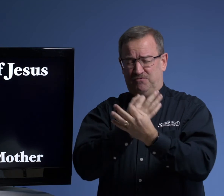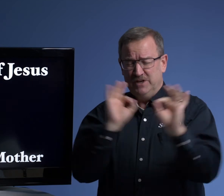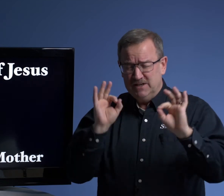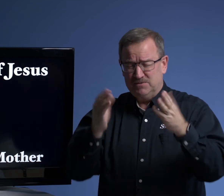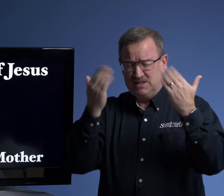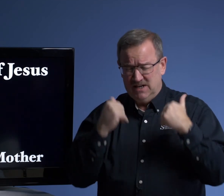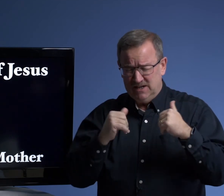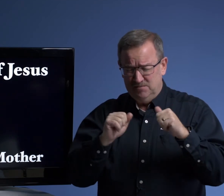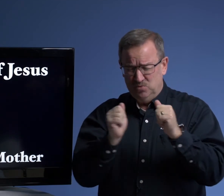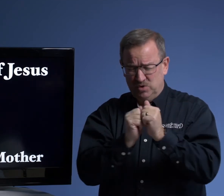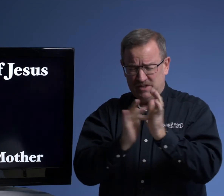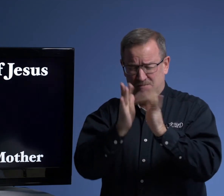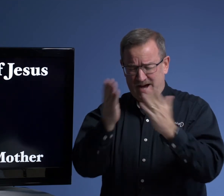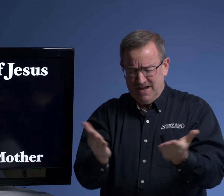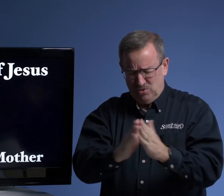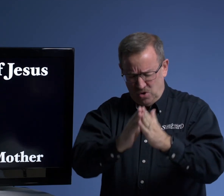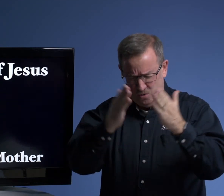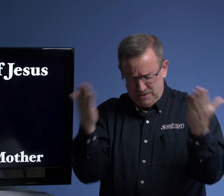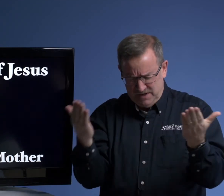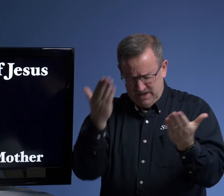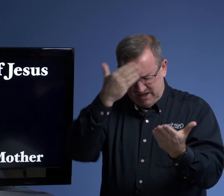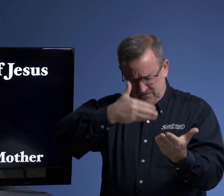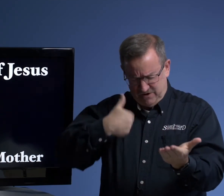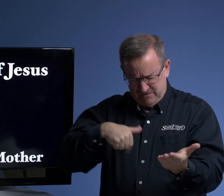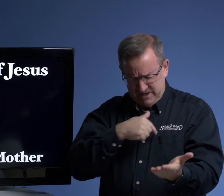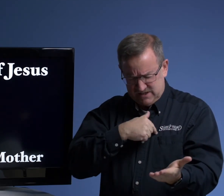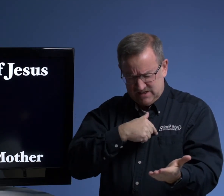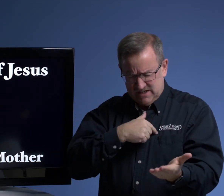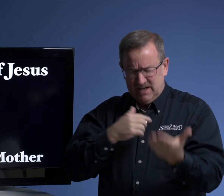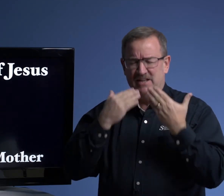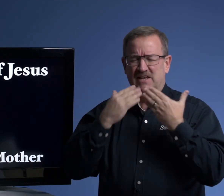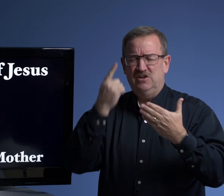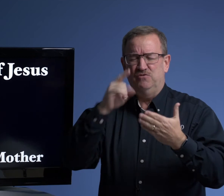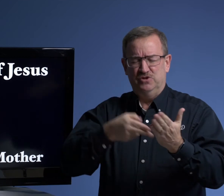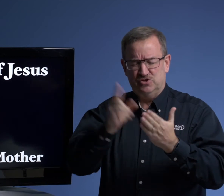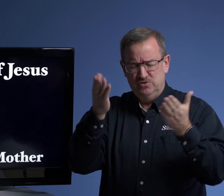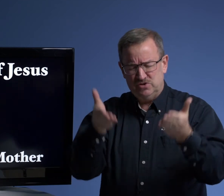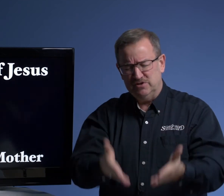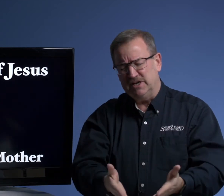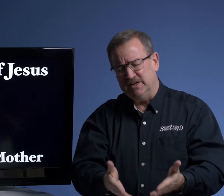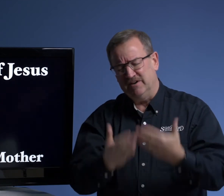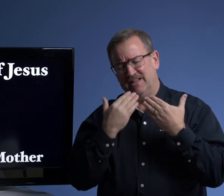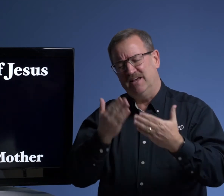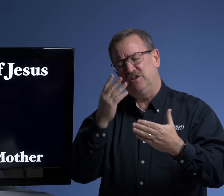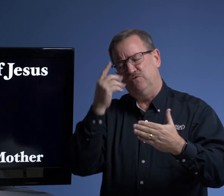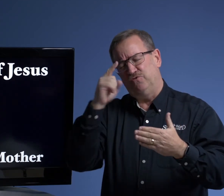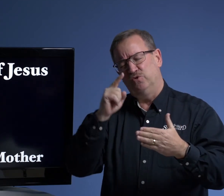freedom to come with a Bible open in front of us. I thank you for the truths that are here. I thank you for